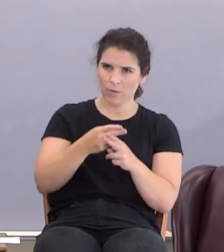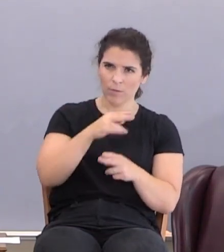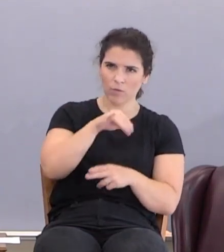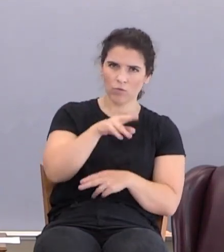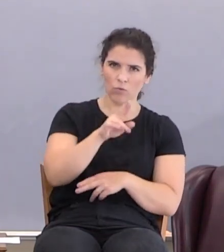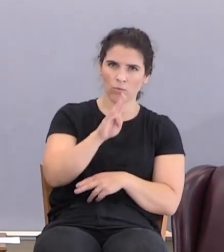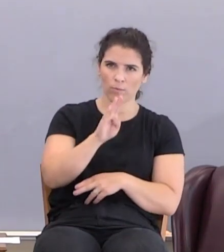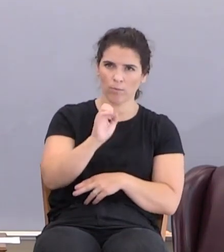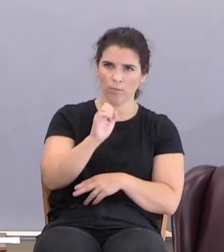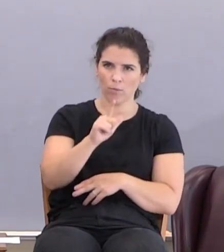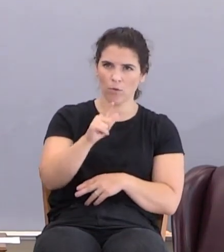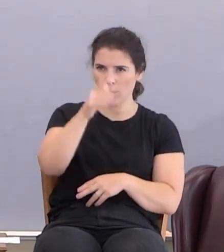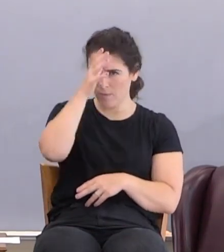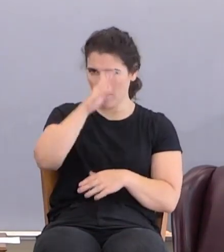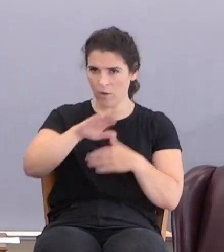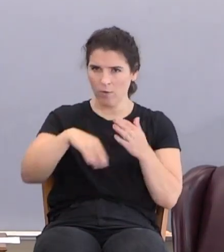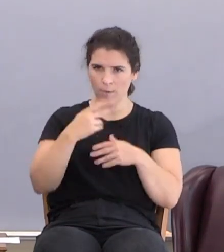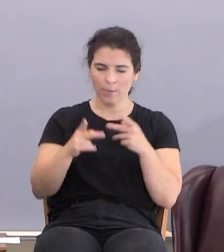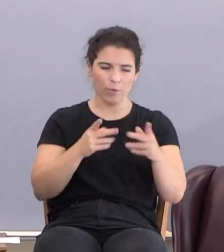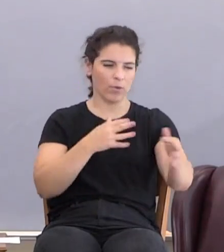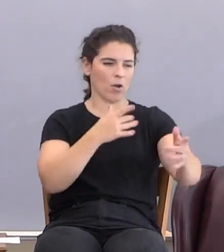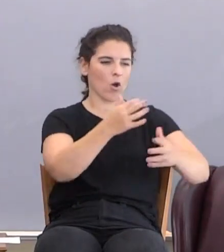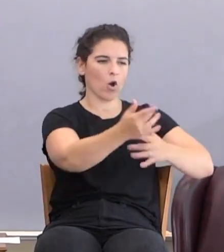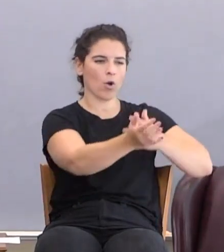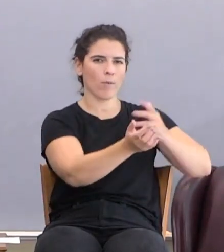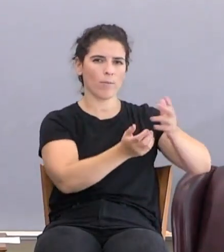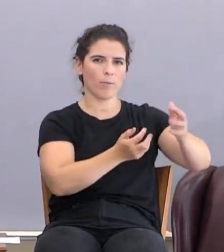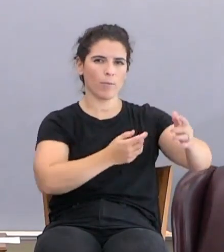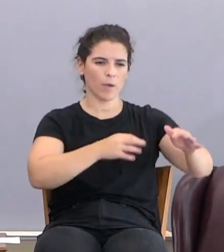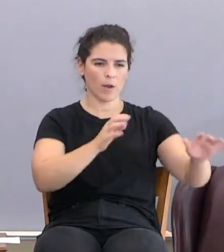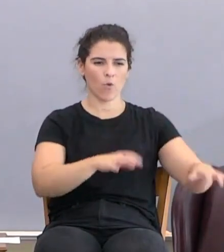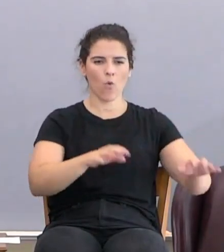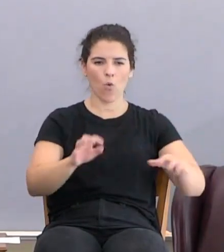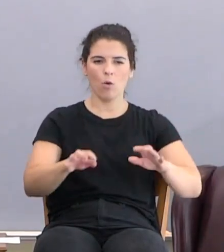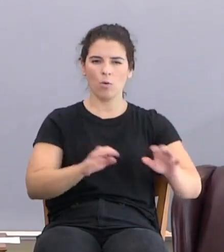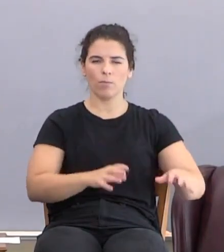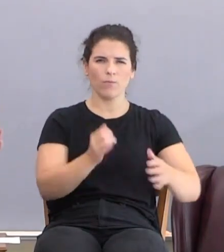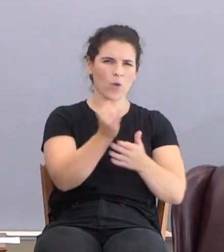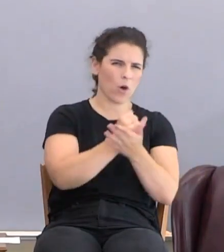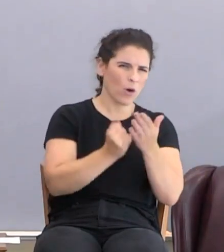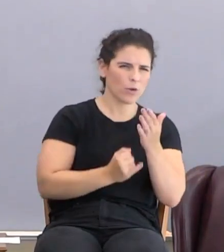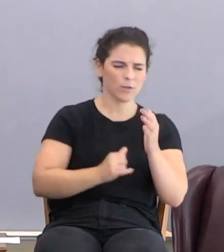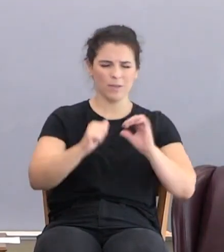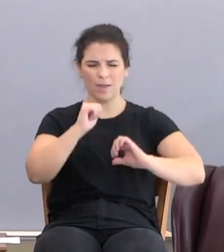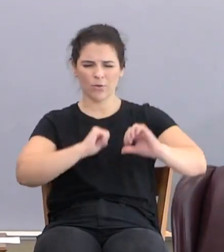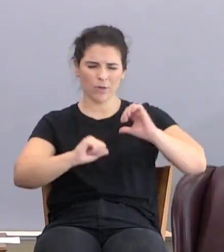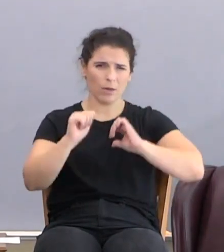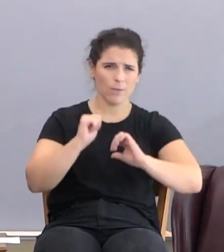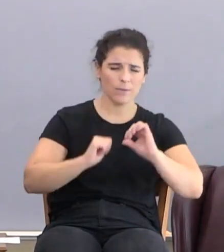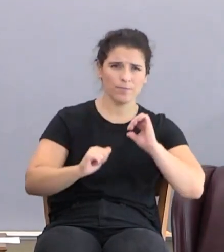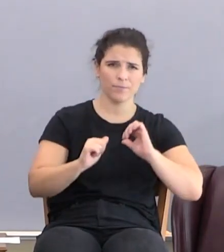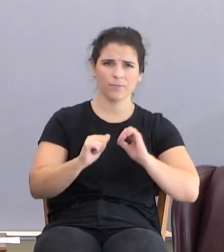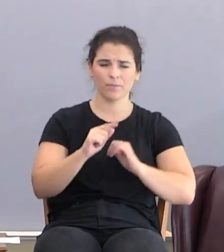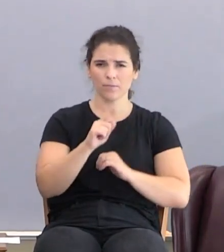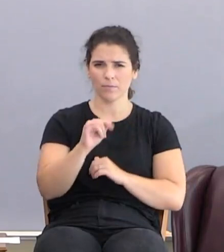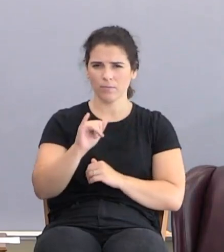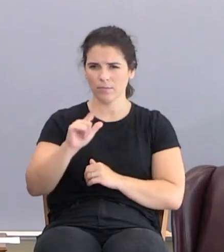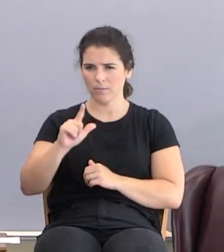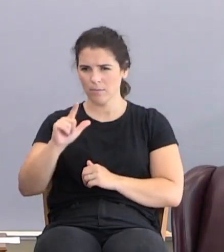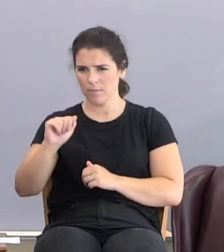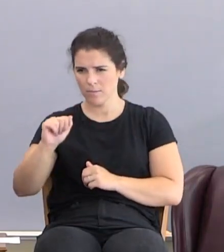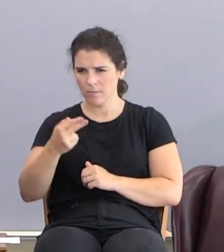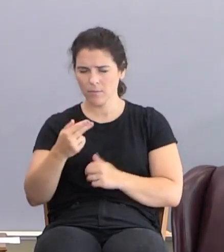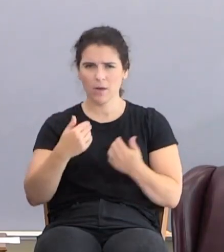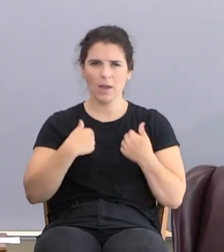all such that handle the harp and organ, arts, entertainment. Zillah, she